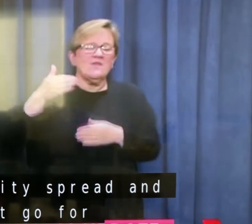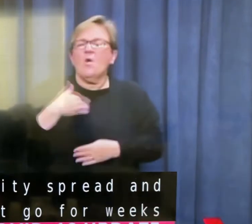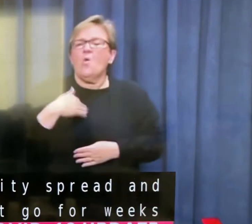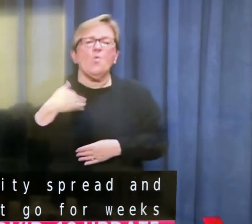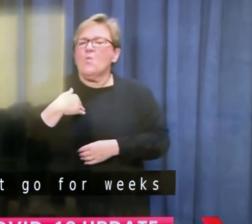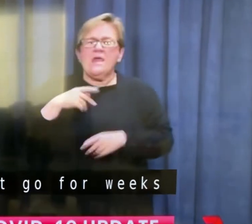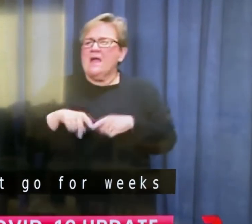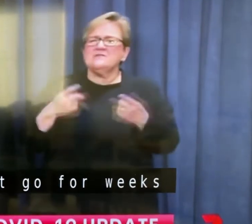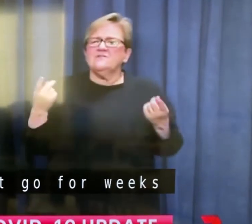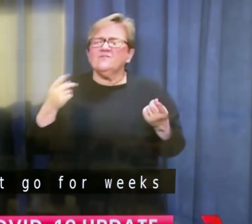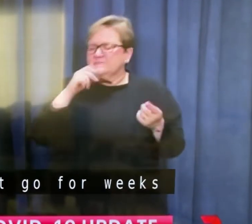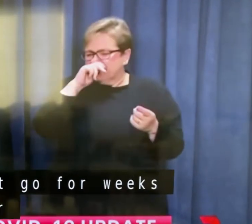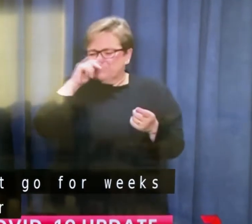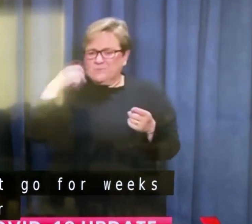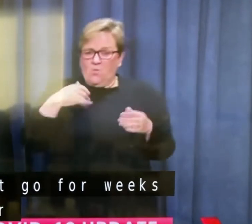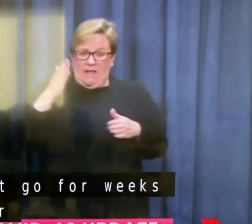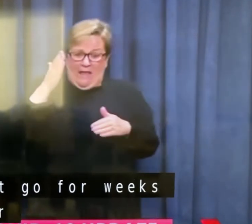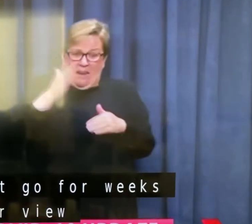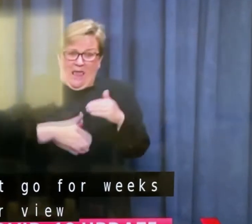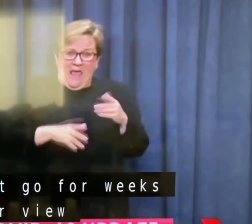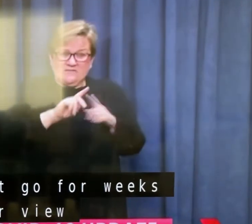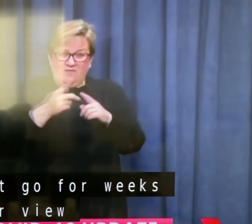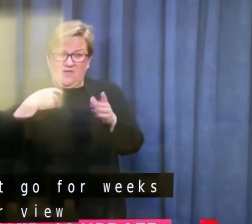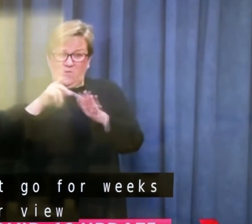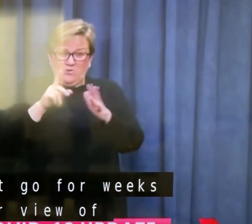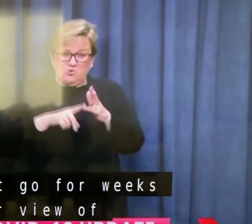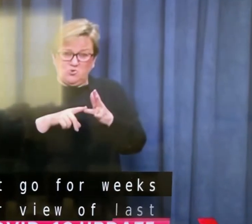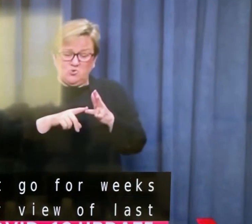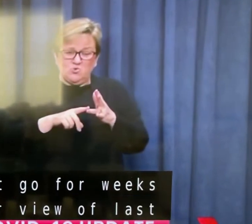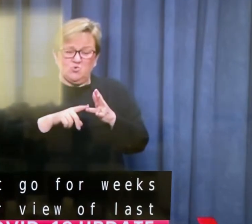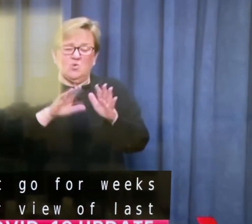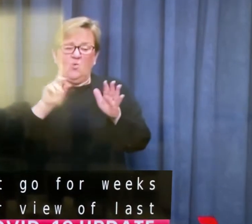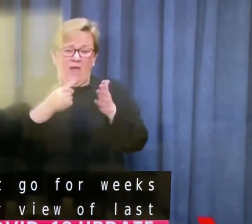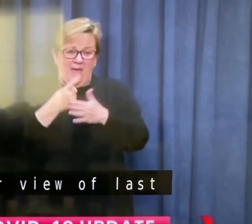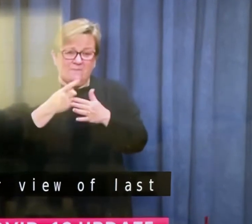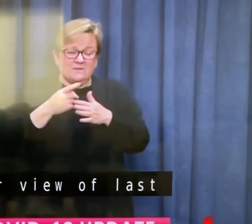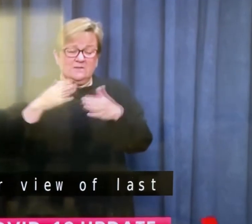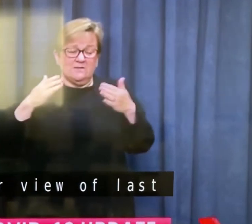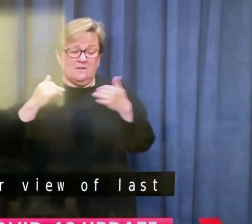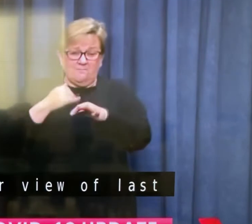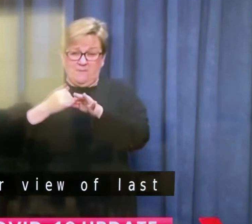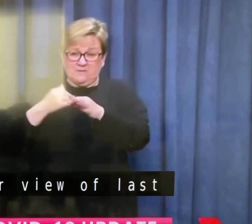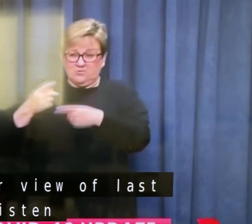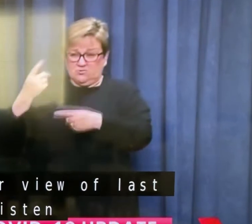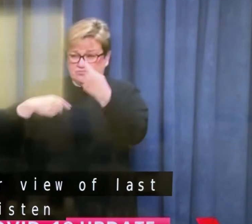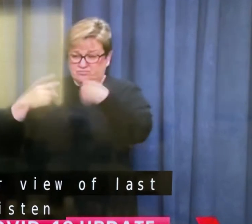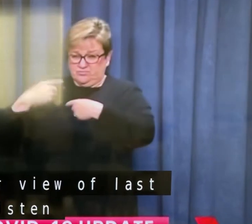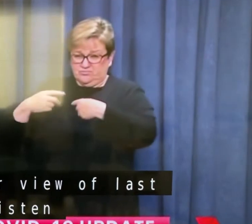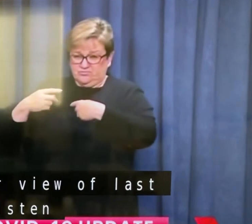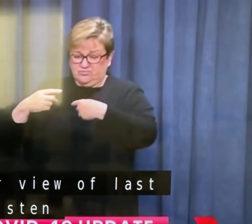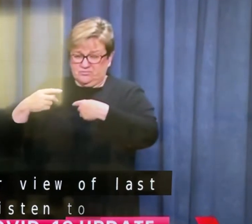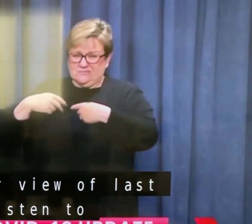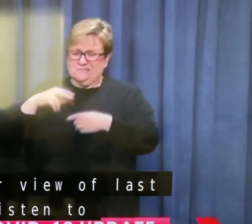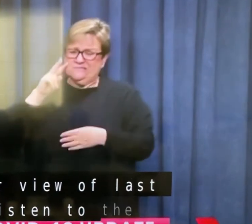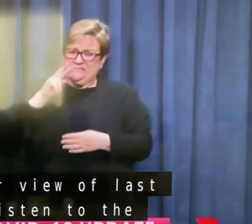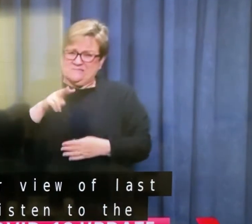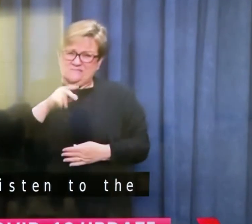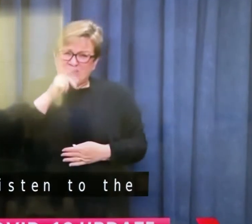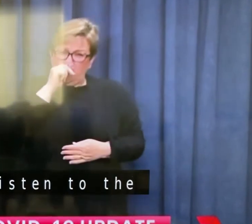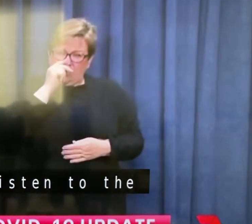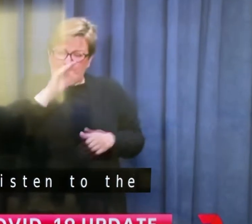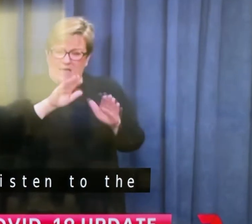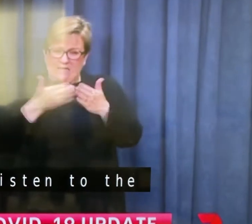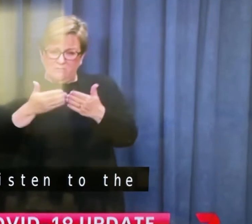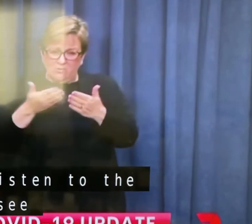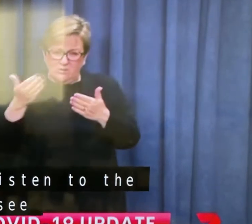of last resort is that you listen to the medical advice, you see if there's any prospect of community